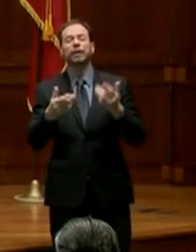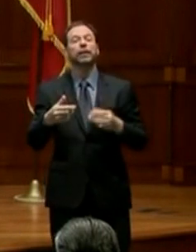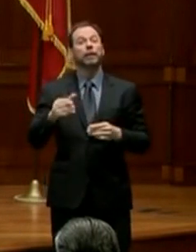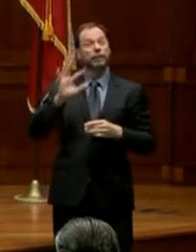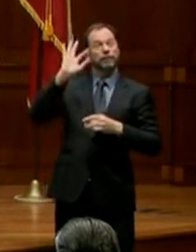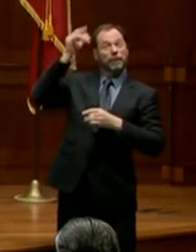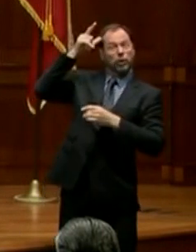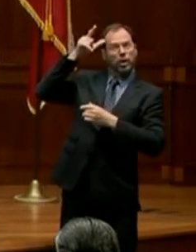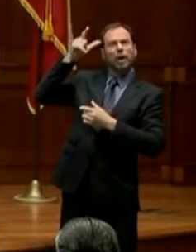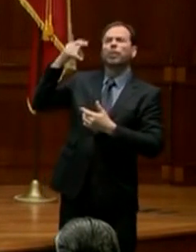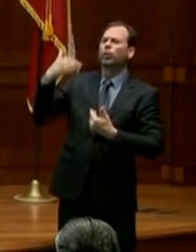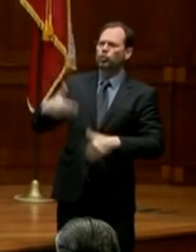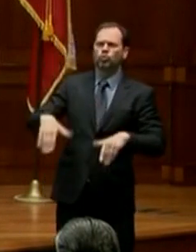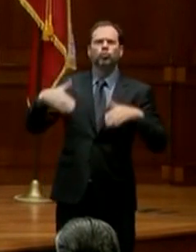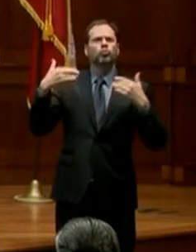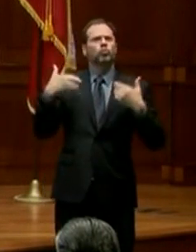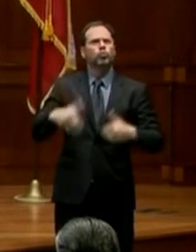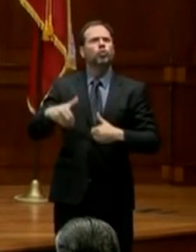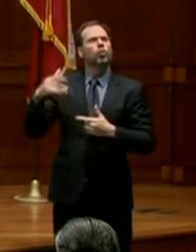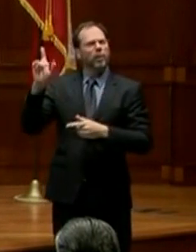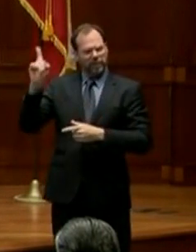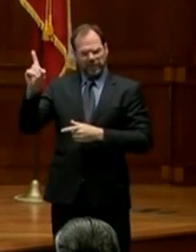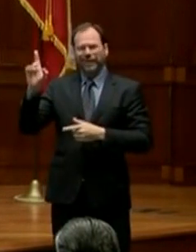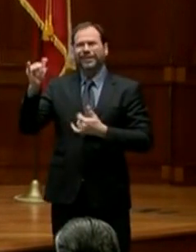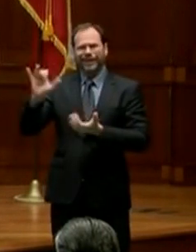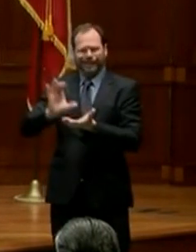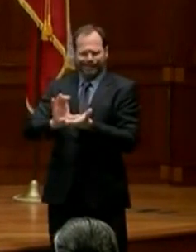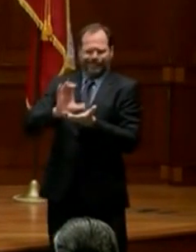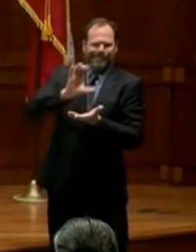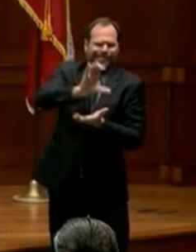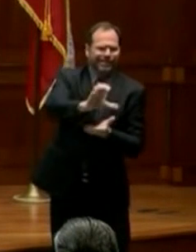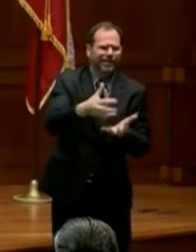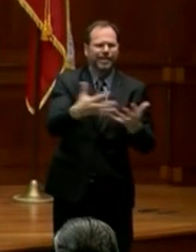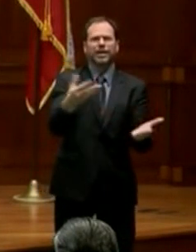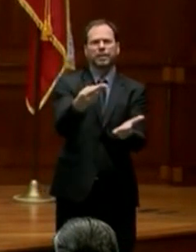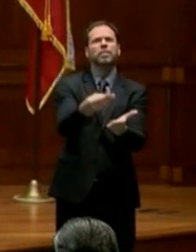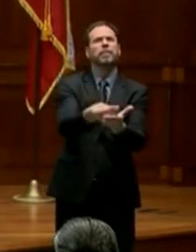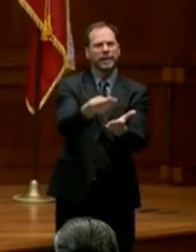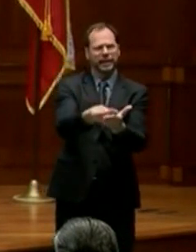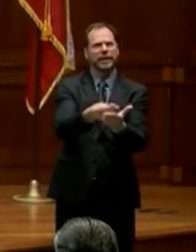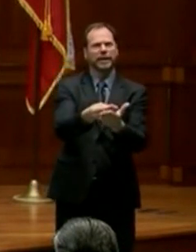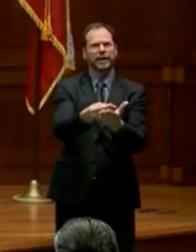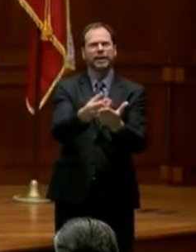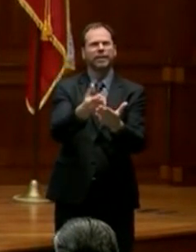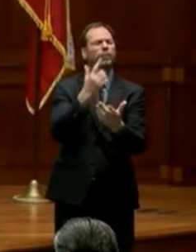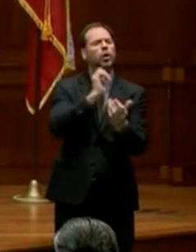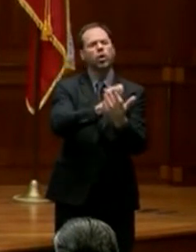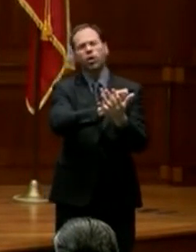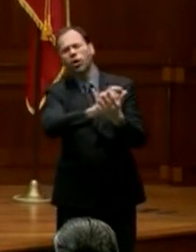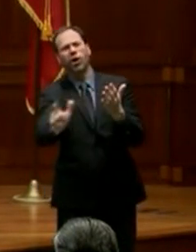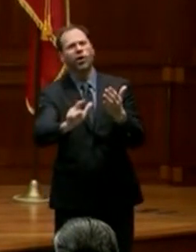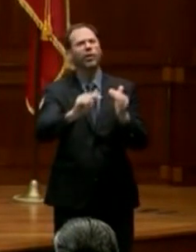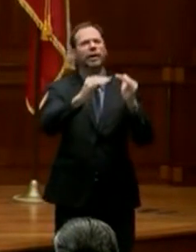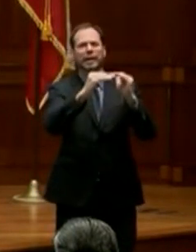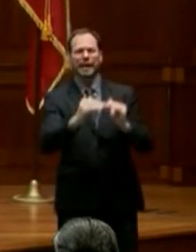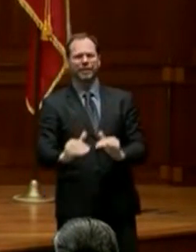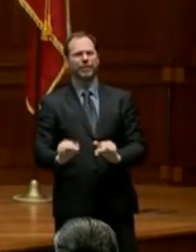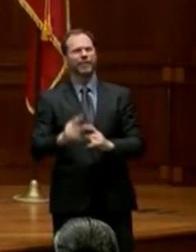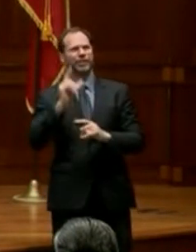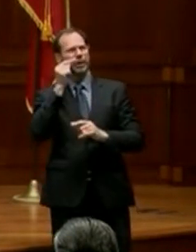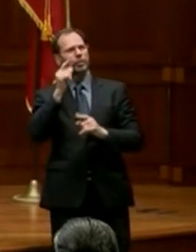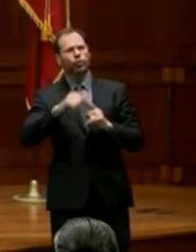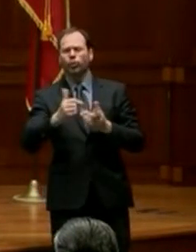an unprecedented amount of financial resources for governments at all levels to be able to fully and